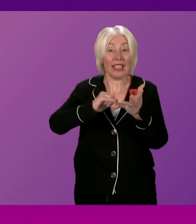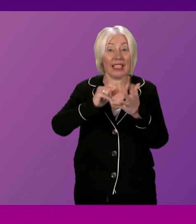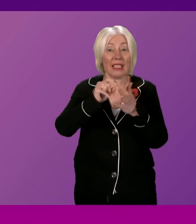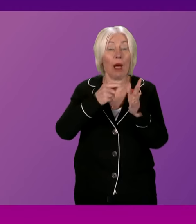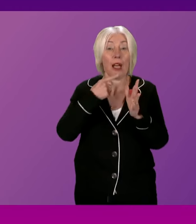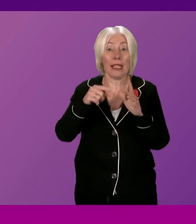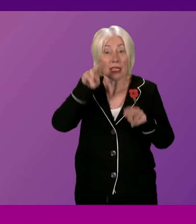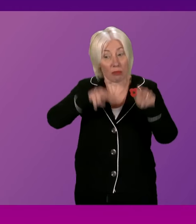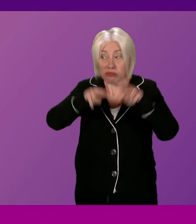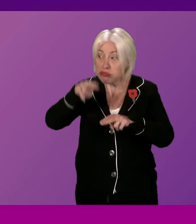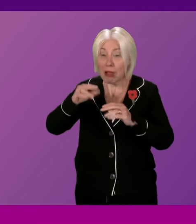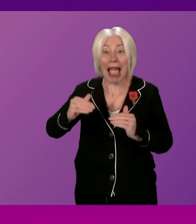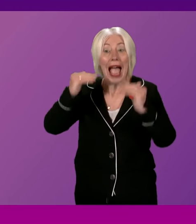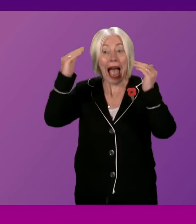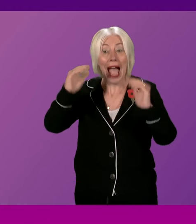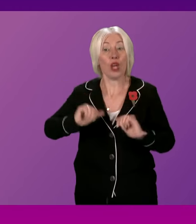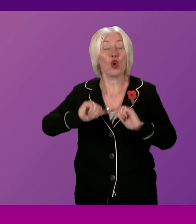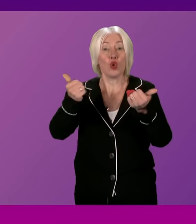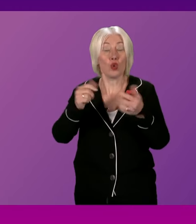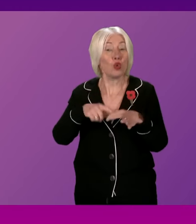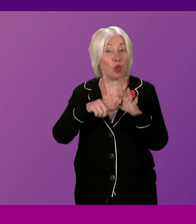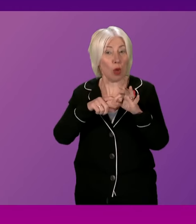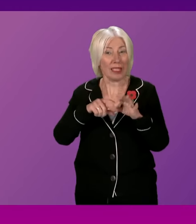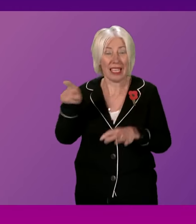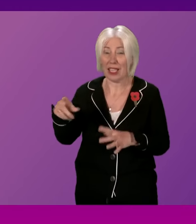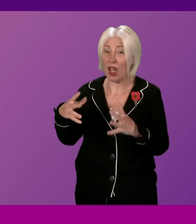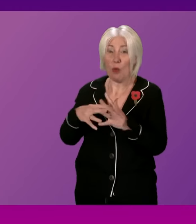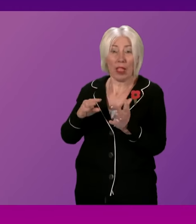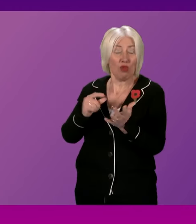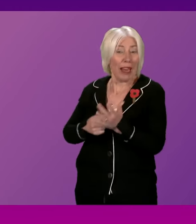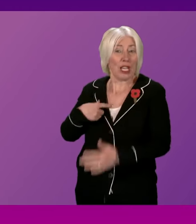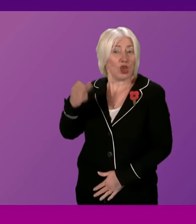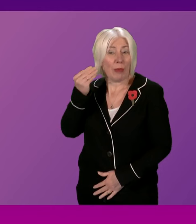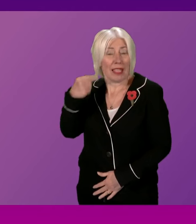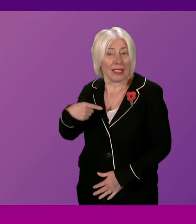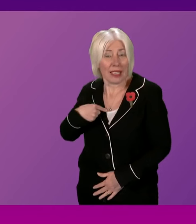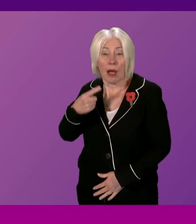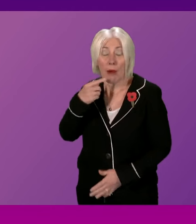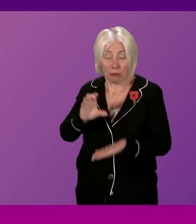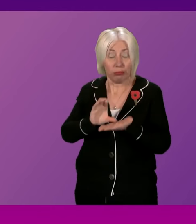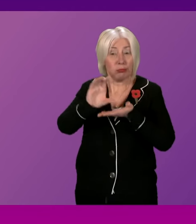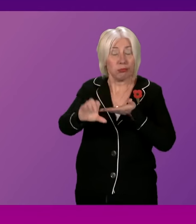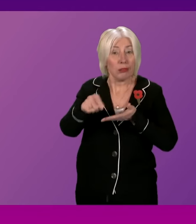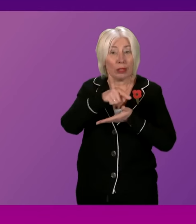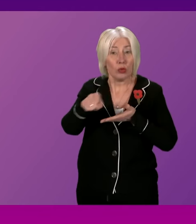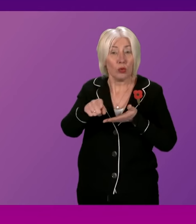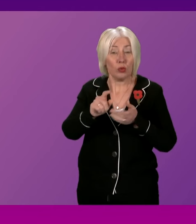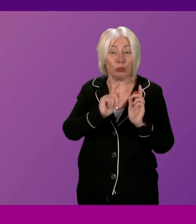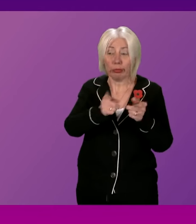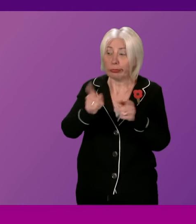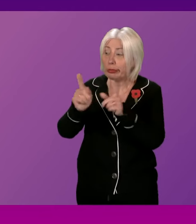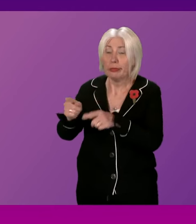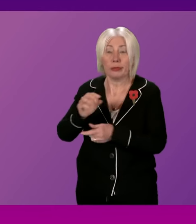classification. But I've also made the point, which Willie Rennie clearly did not listen to, that when it comes to the remuneration or the awarding of bonuses,